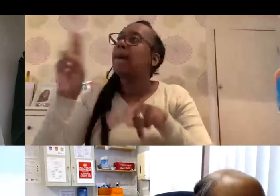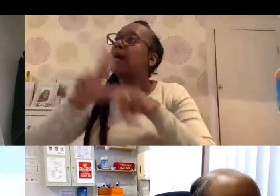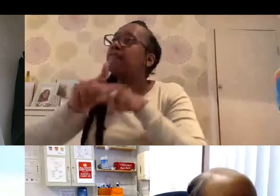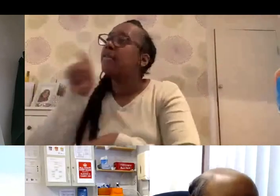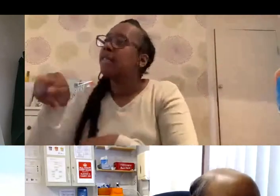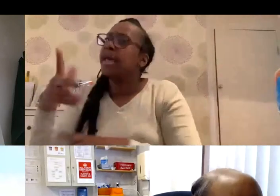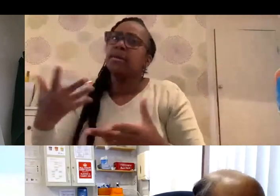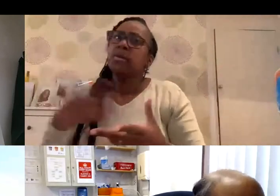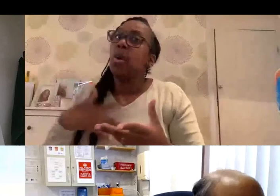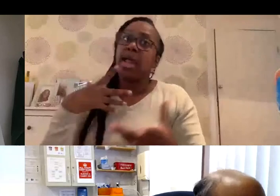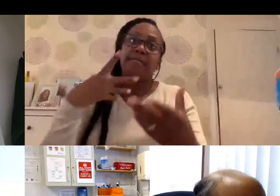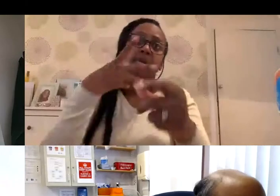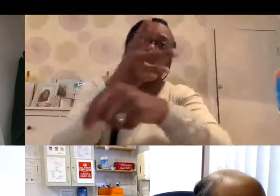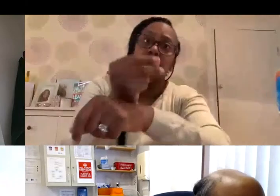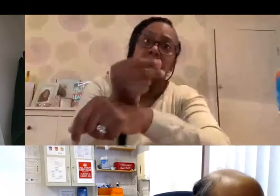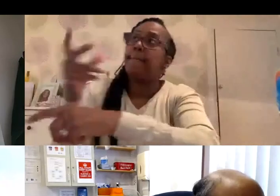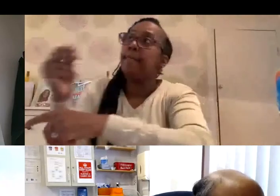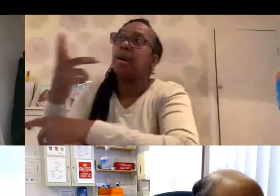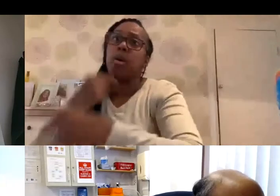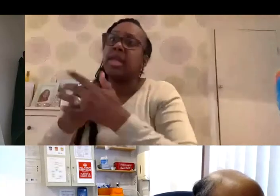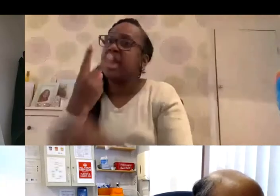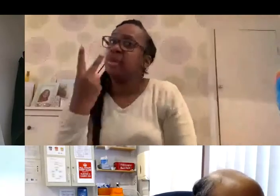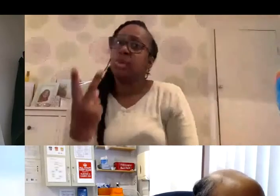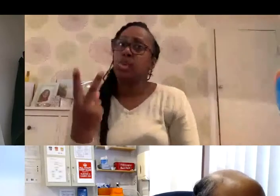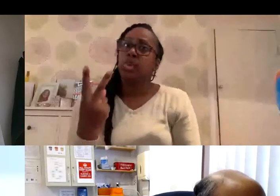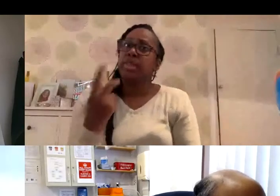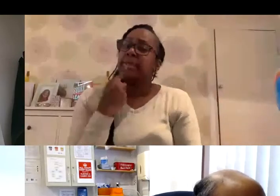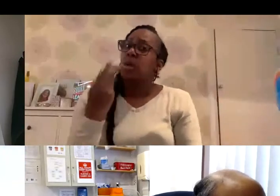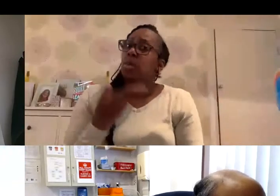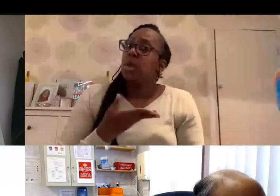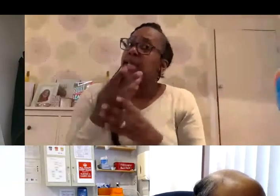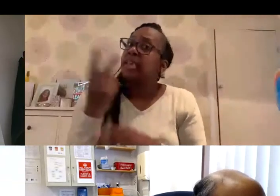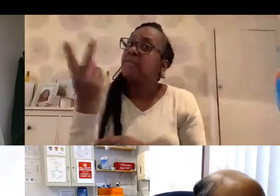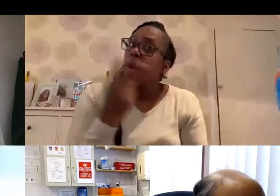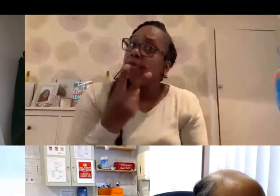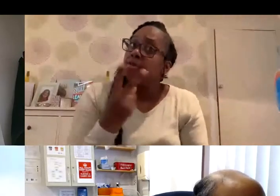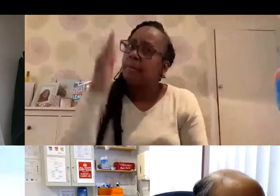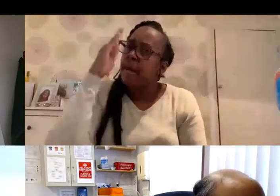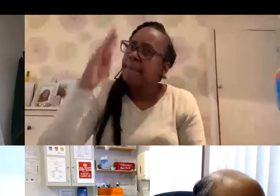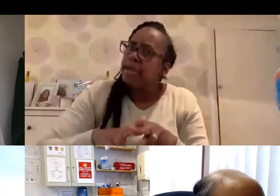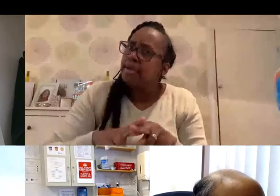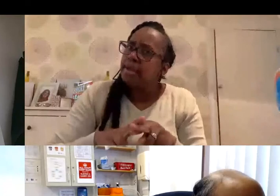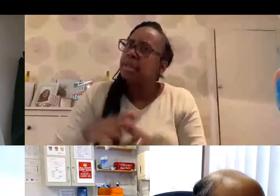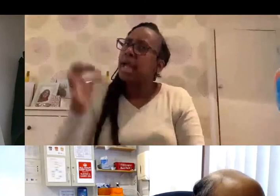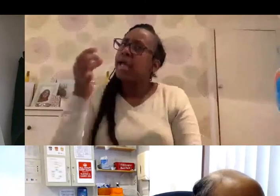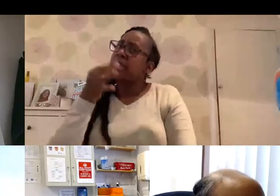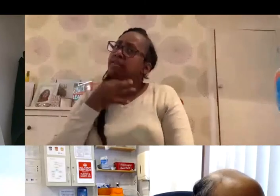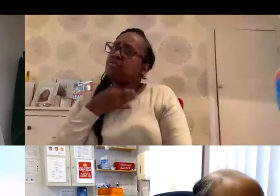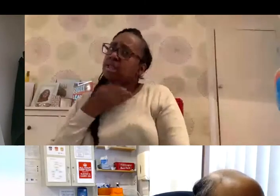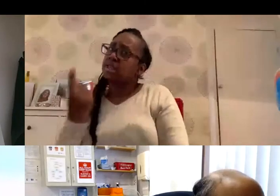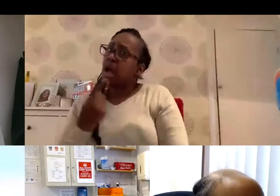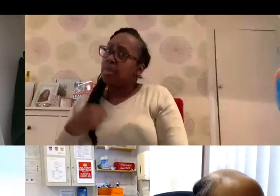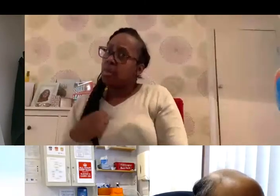and you need to immunize them, but you've only got the two vaccines. Would you give both of them to one of your parents and risk the other parent?